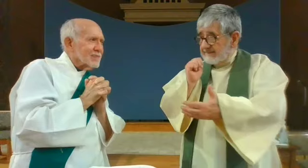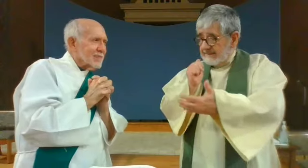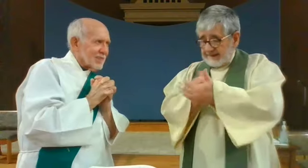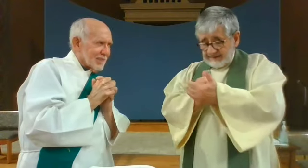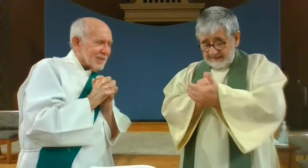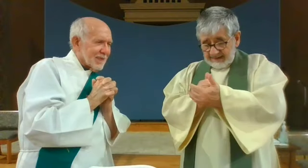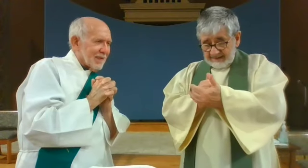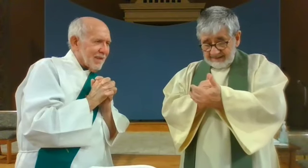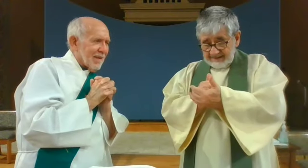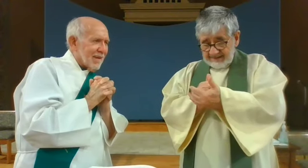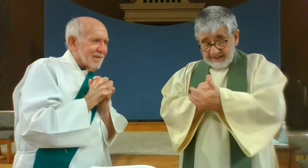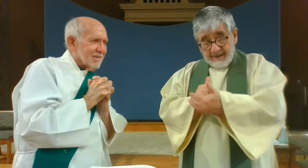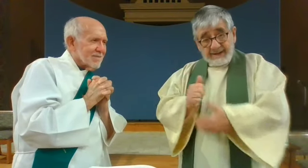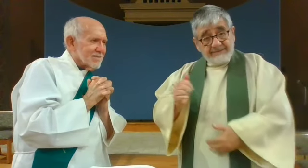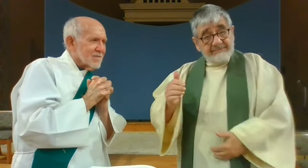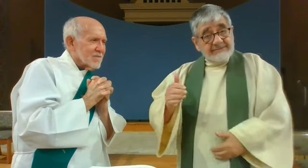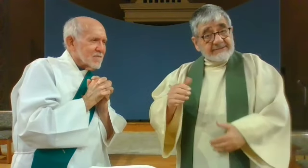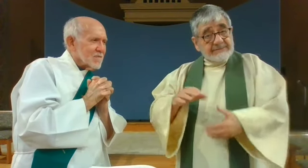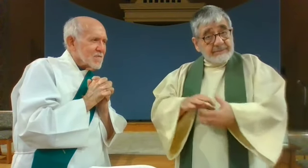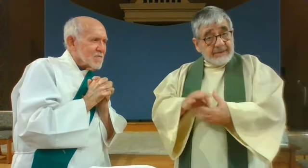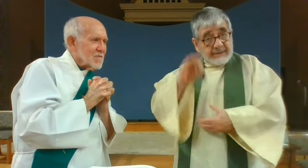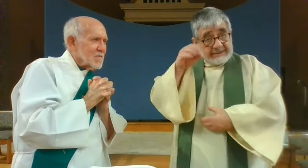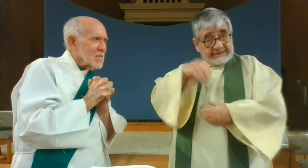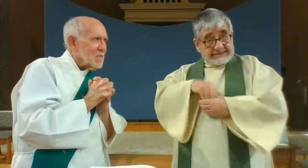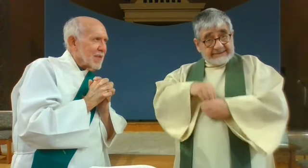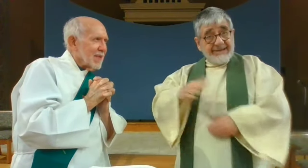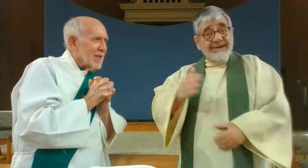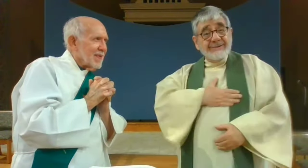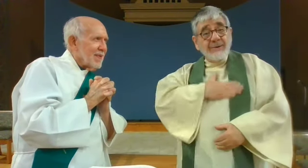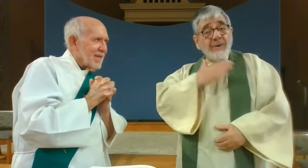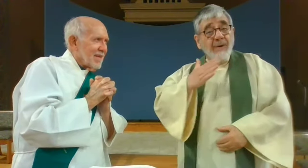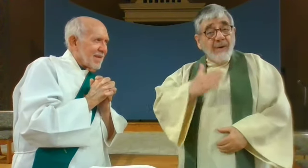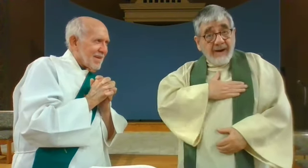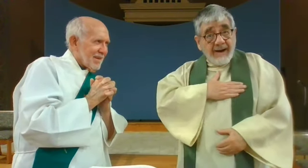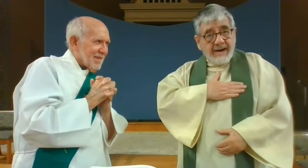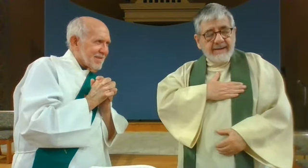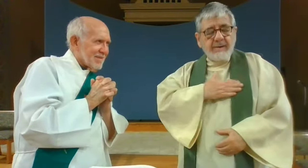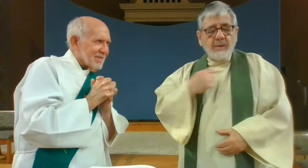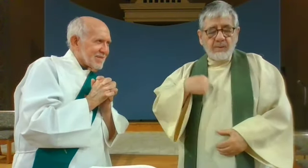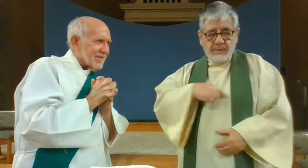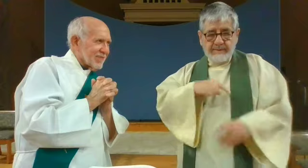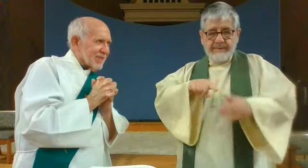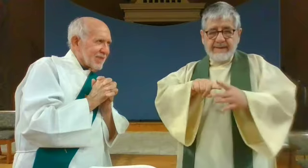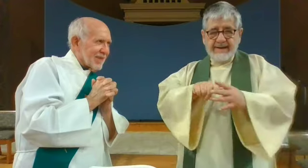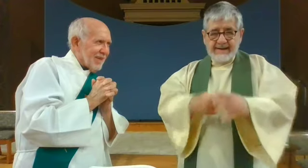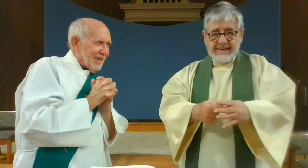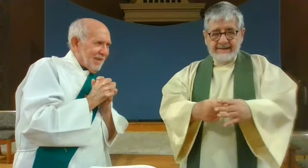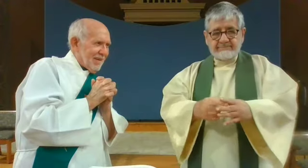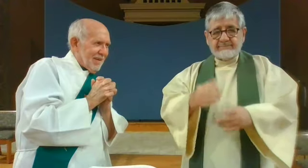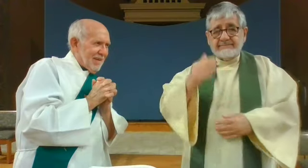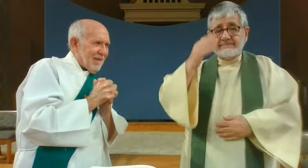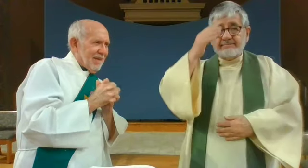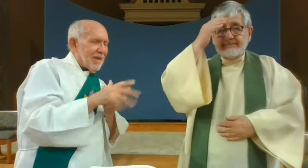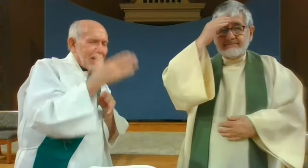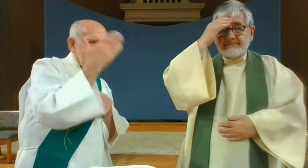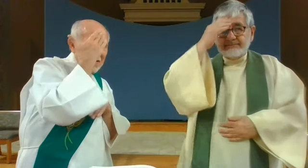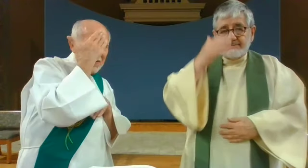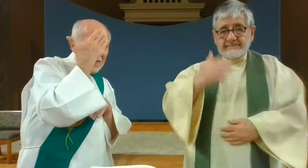the spirit of joy is within us as we begin in the name of the Father